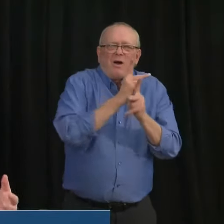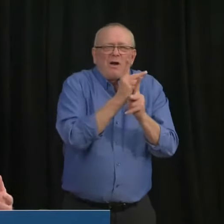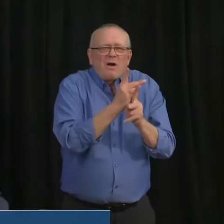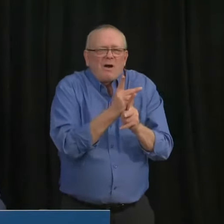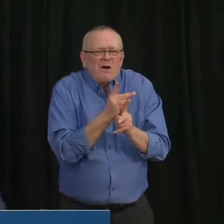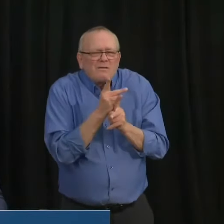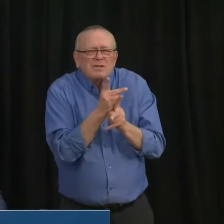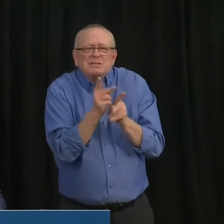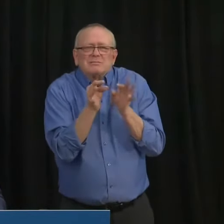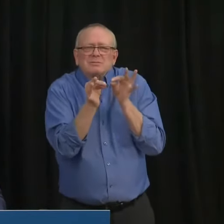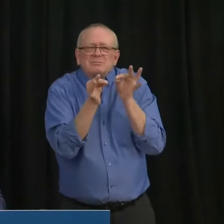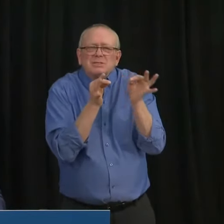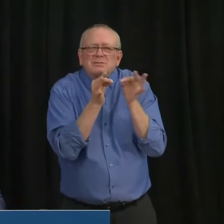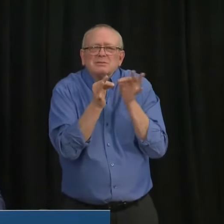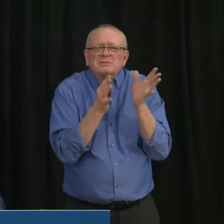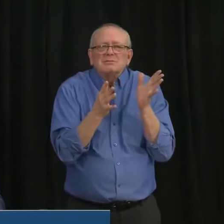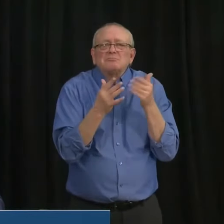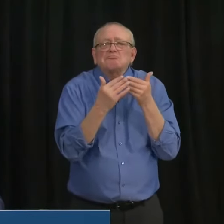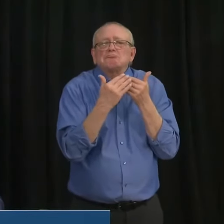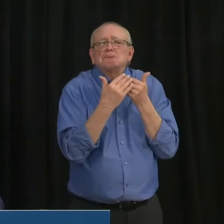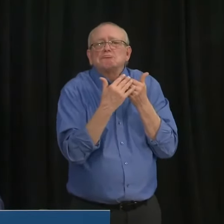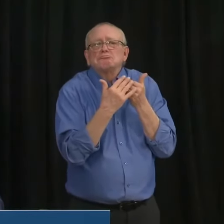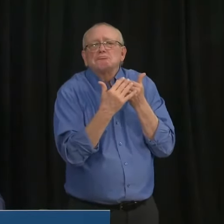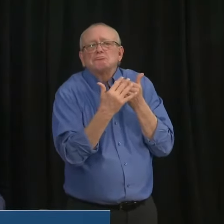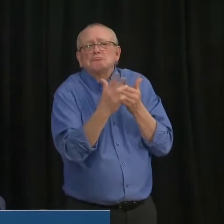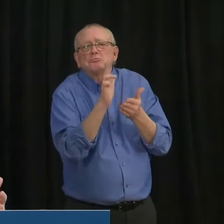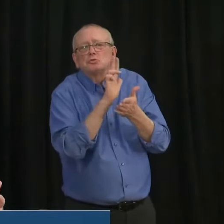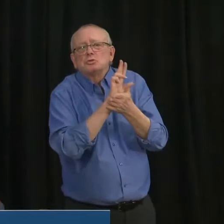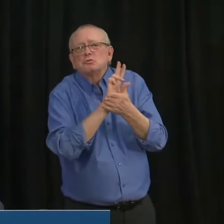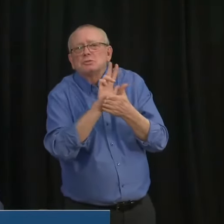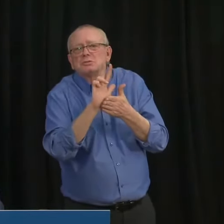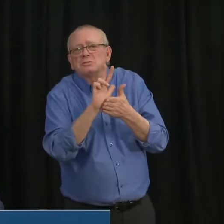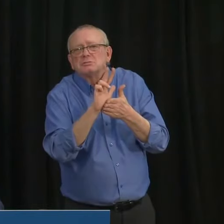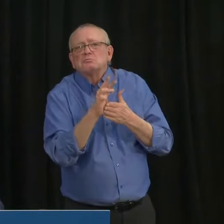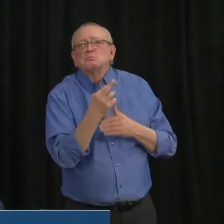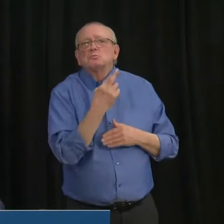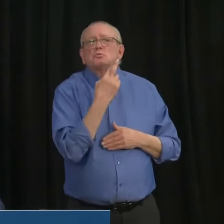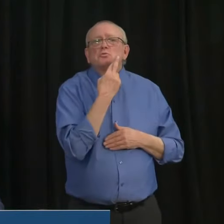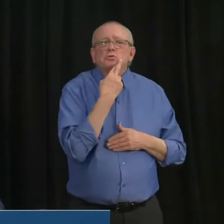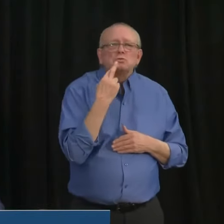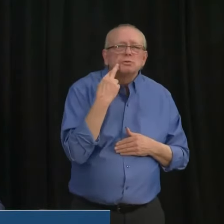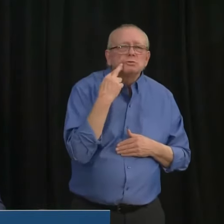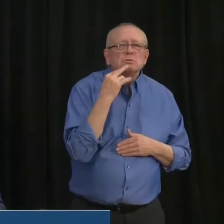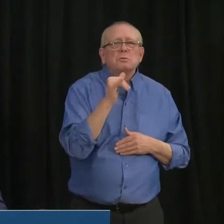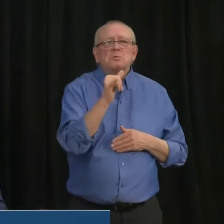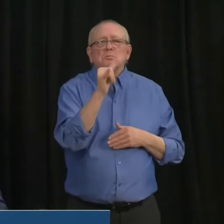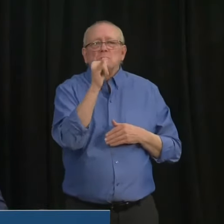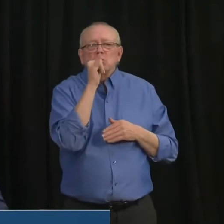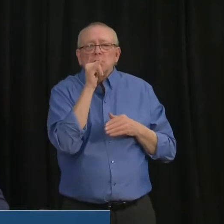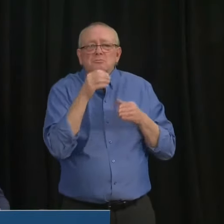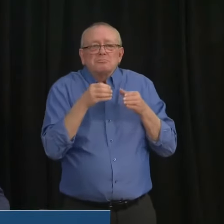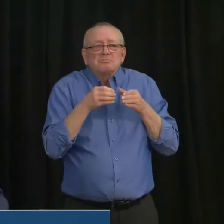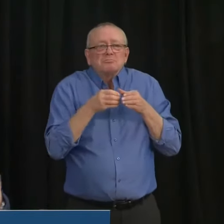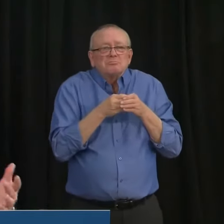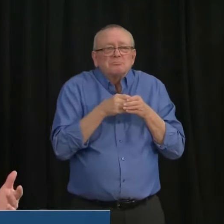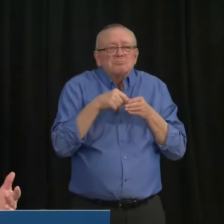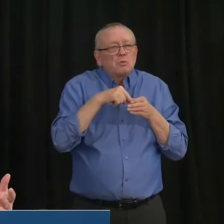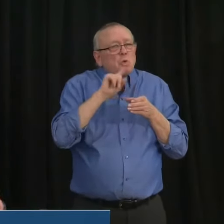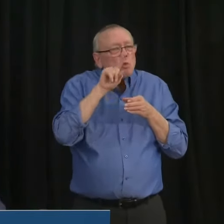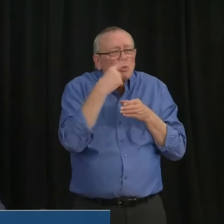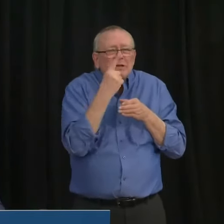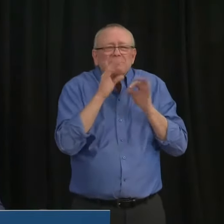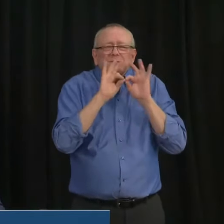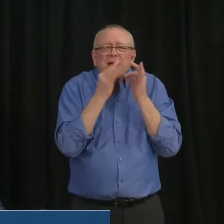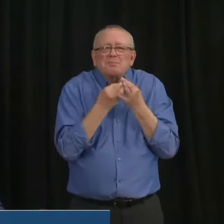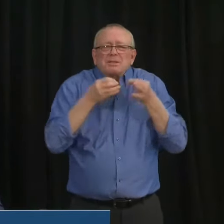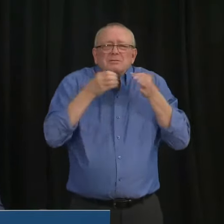in the future now, service at, uh, bars, restaurants and pubs must be to a family cohort. Uh, if you're a single person, that can include